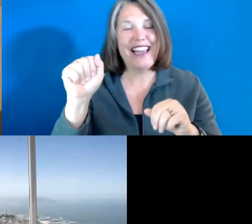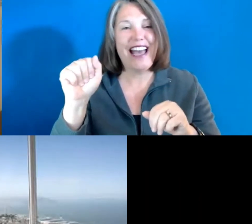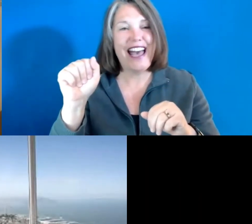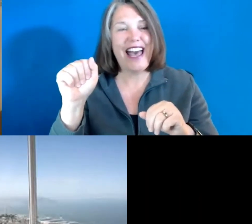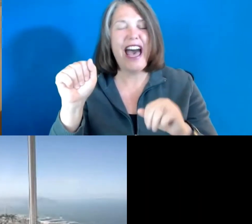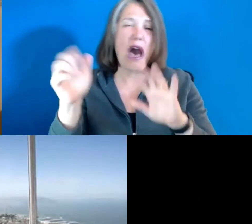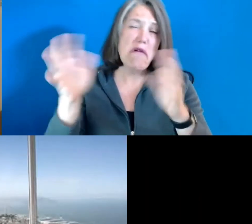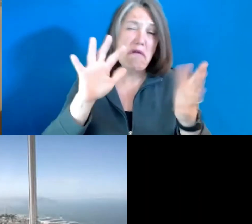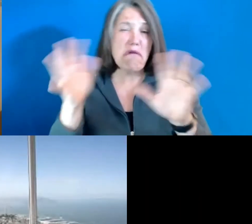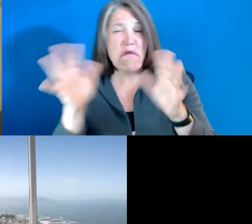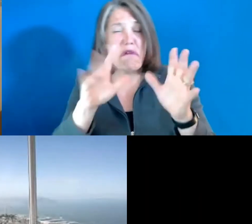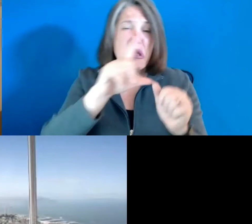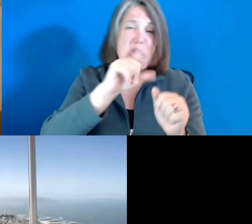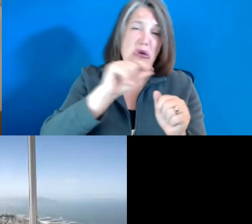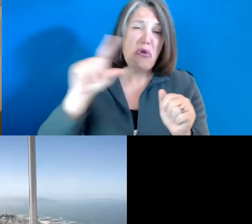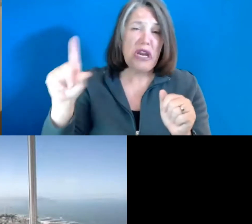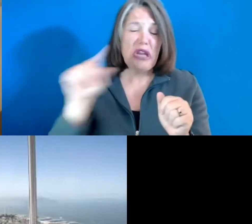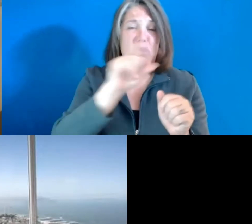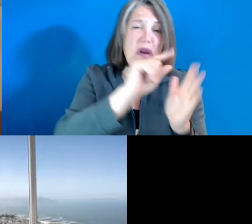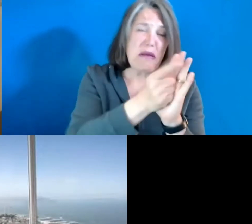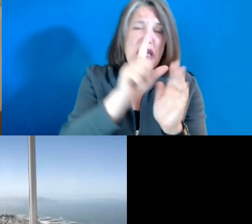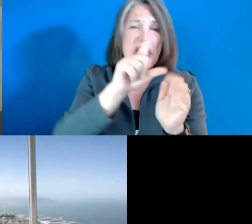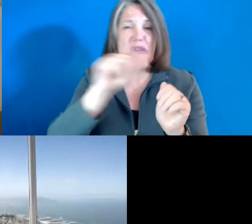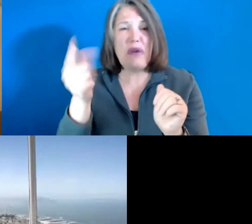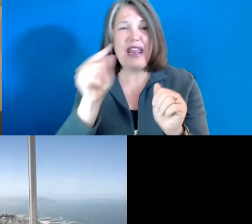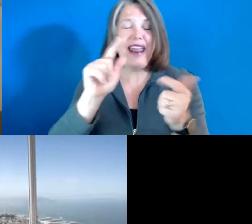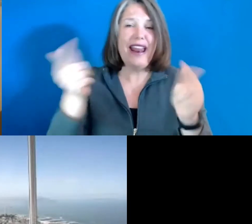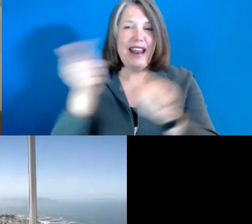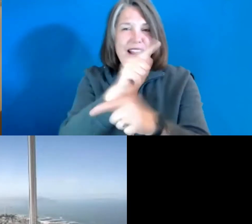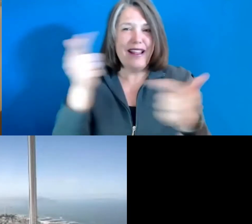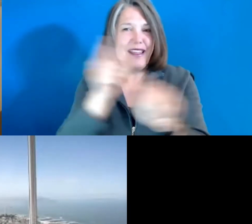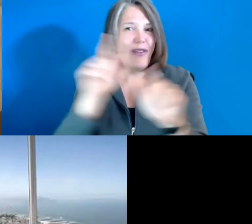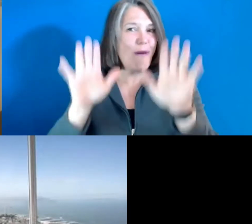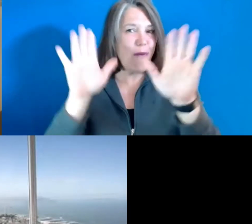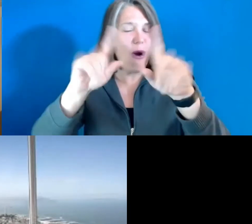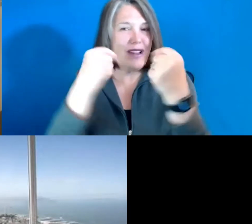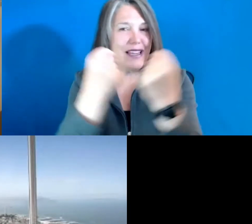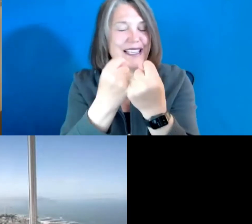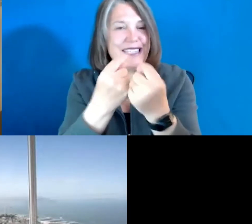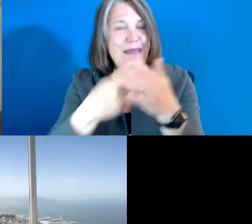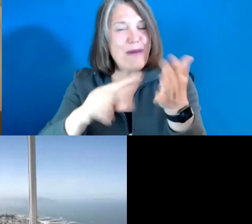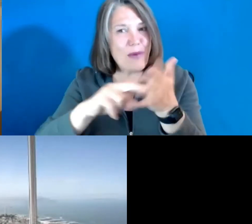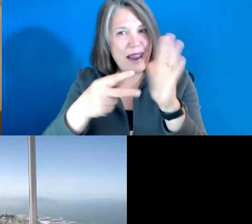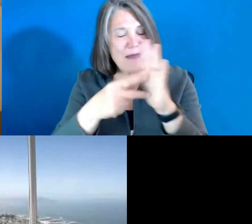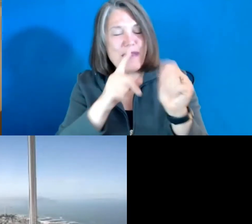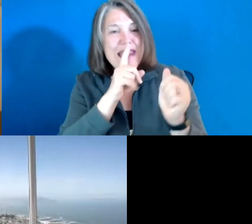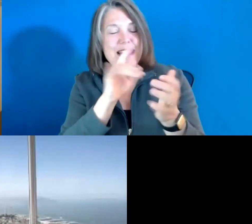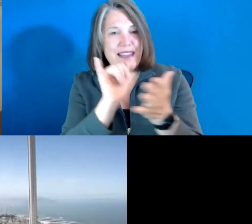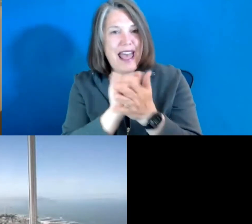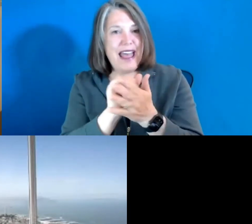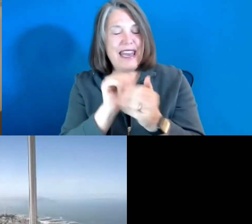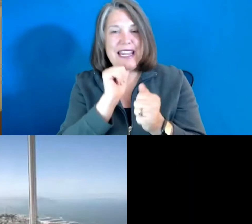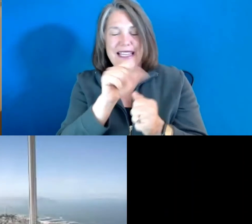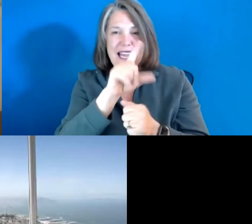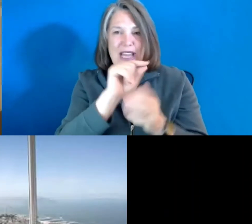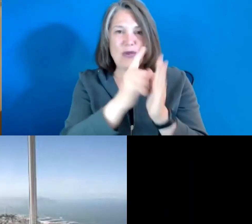roughly 20-minute intervals. They are a marvelous team, and what I mean by that is it is not 20 minutes in any mechanistic